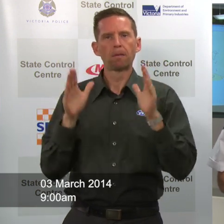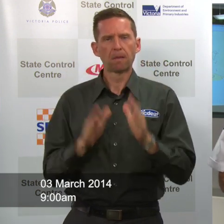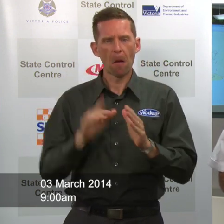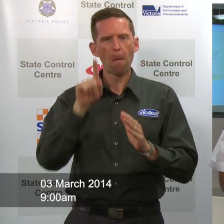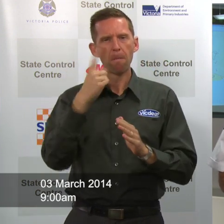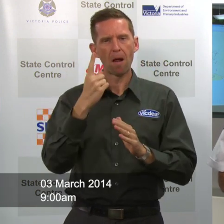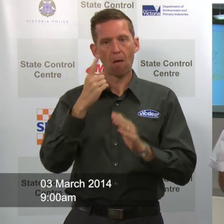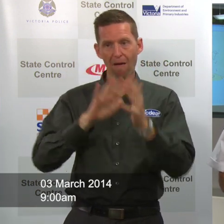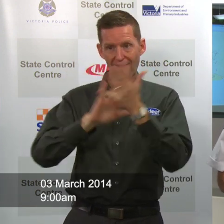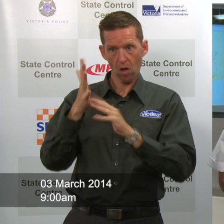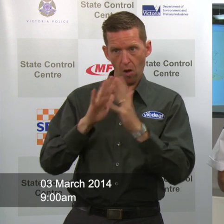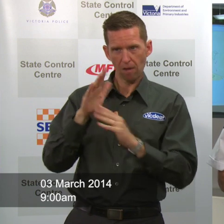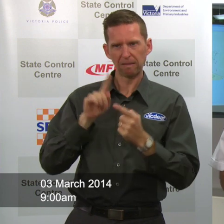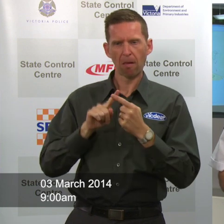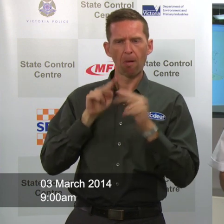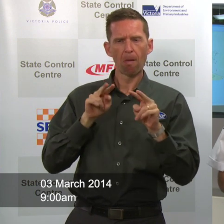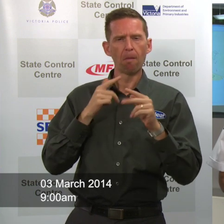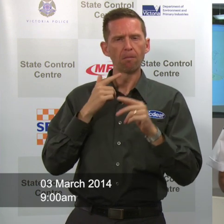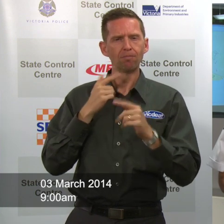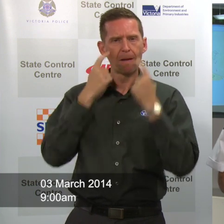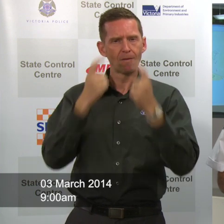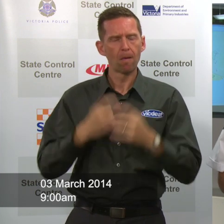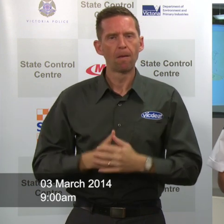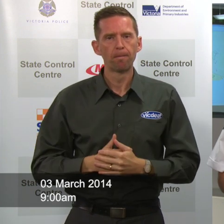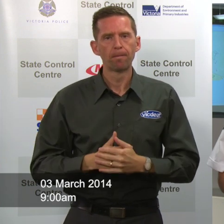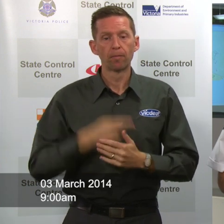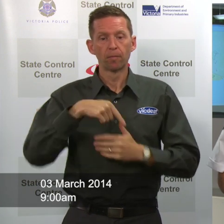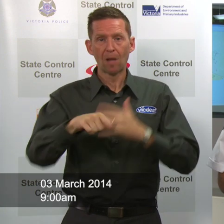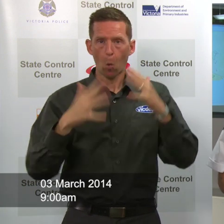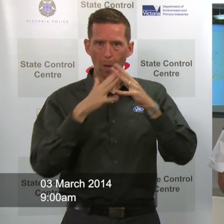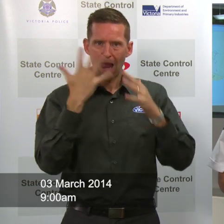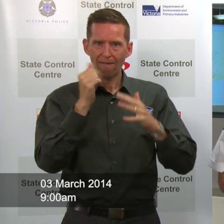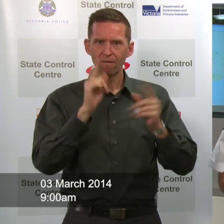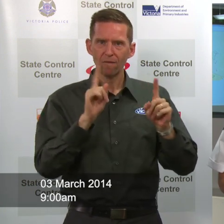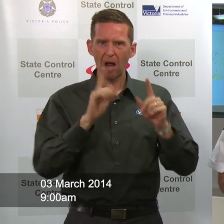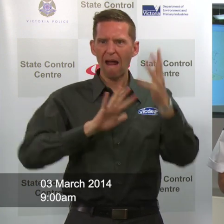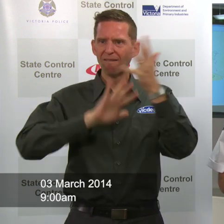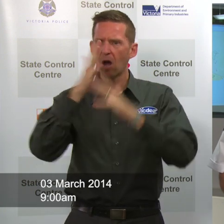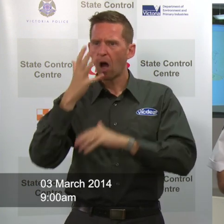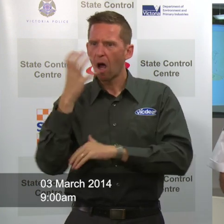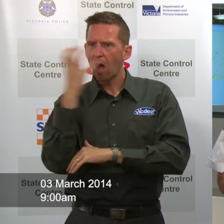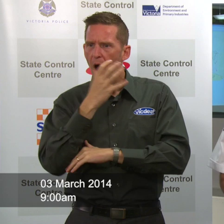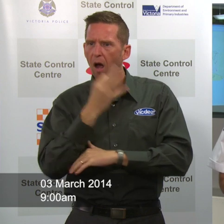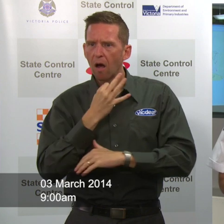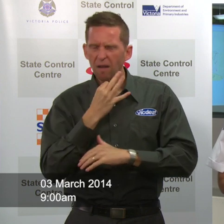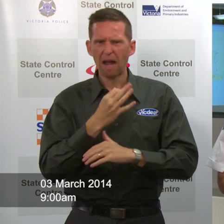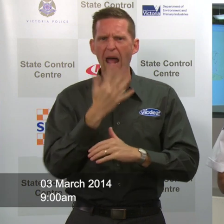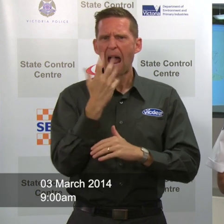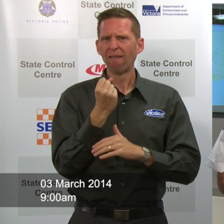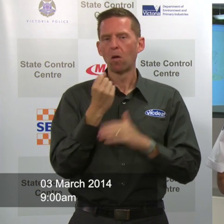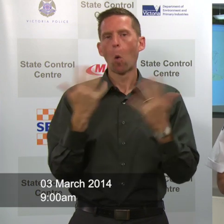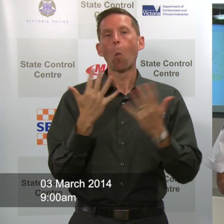about what the conditions bring. This week for example we see increased fire danger ratings in some parts of the state